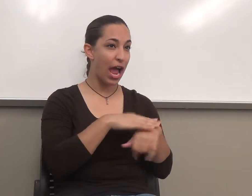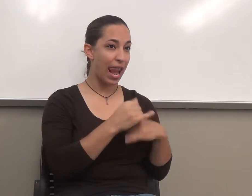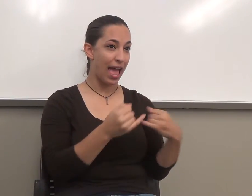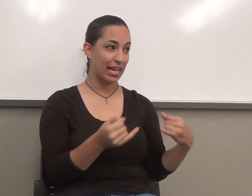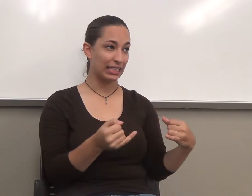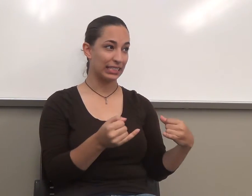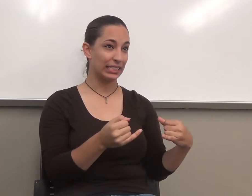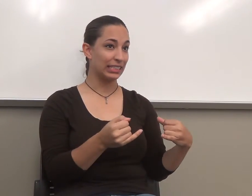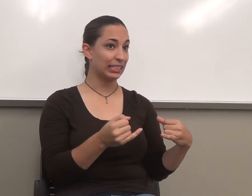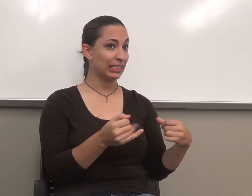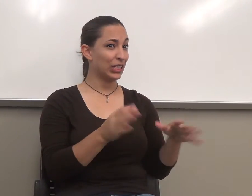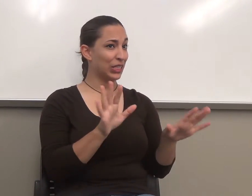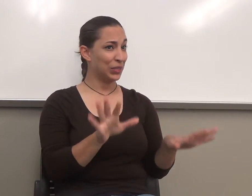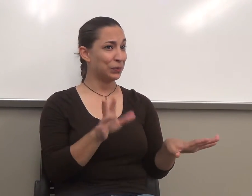We shall see how that works.